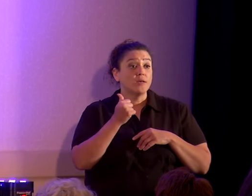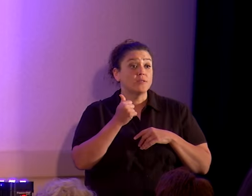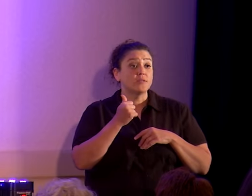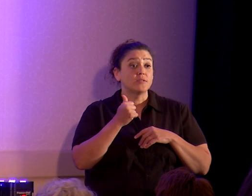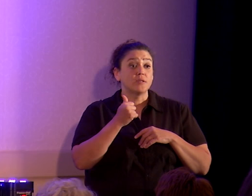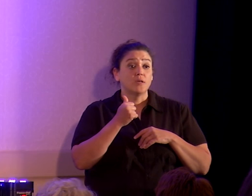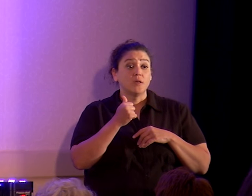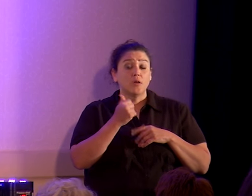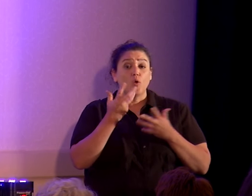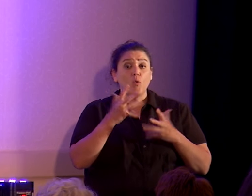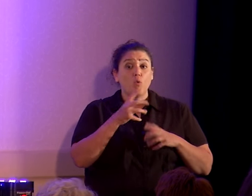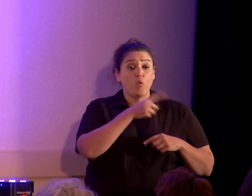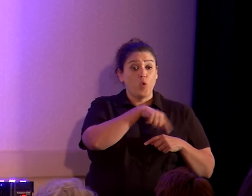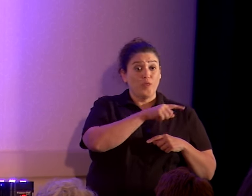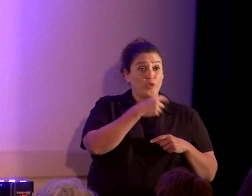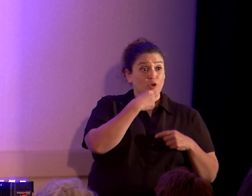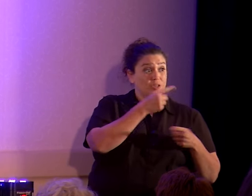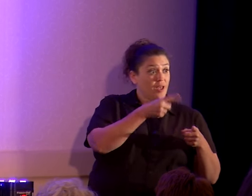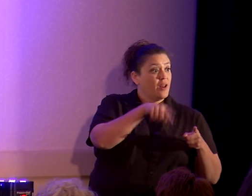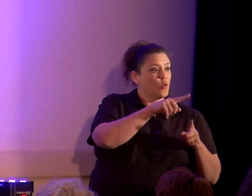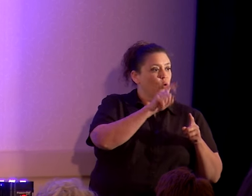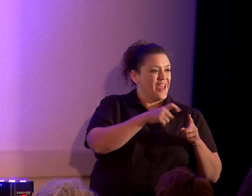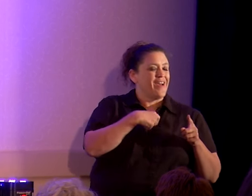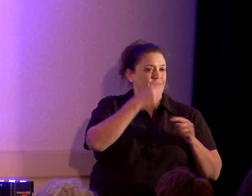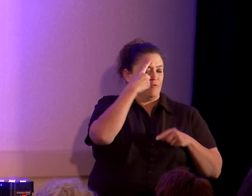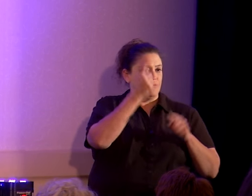creationists are telling have to be combated.